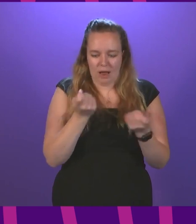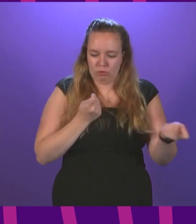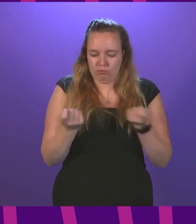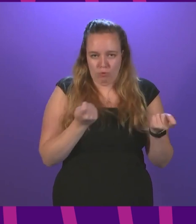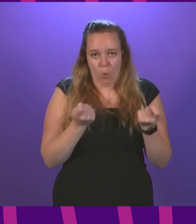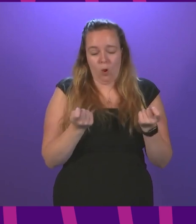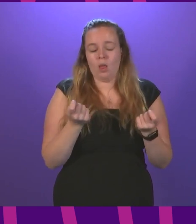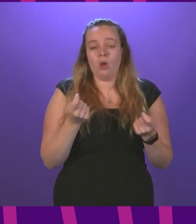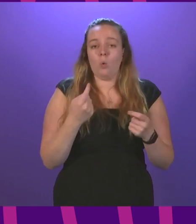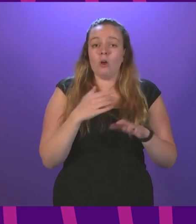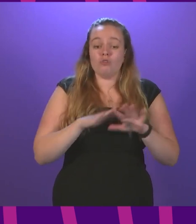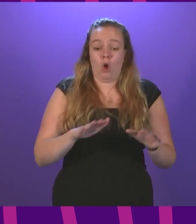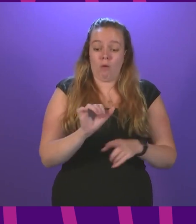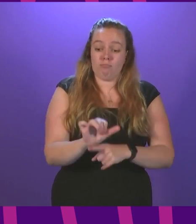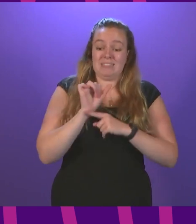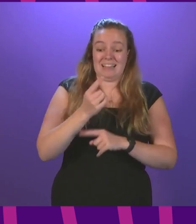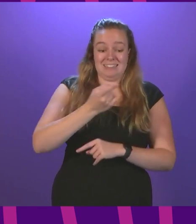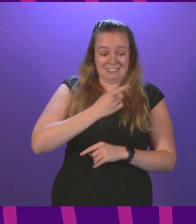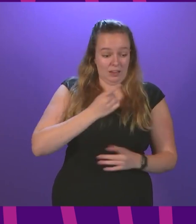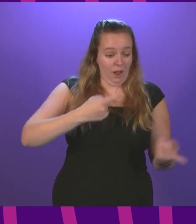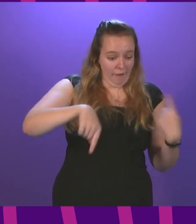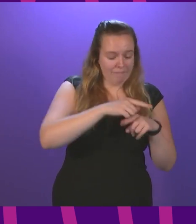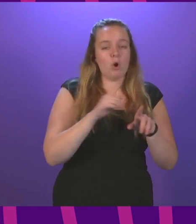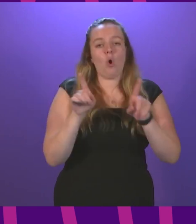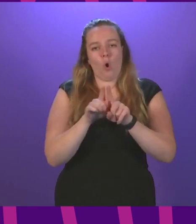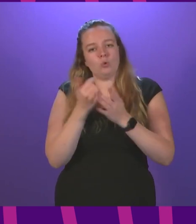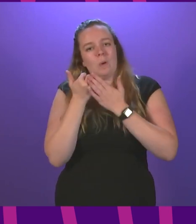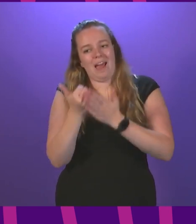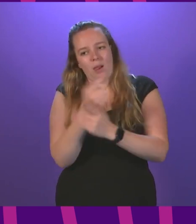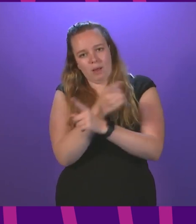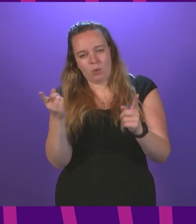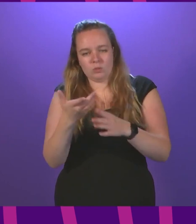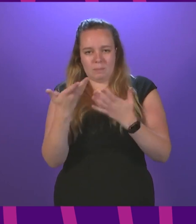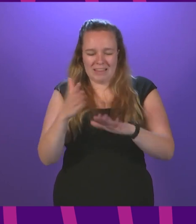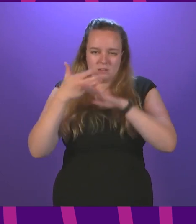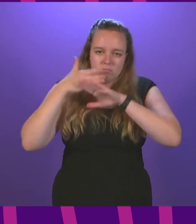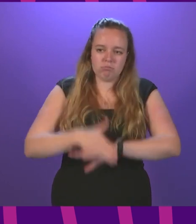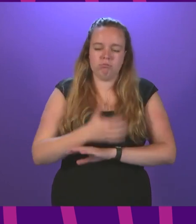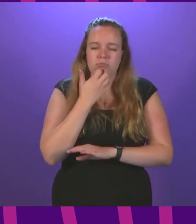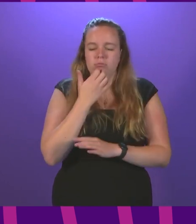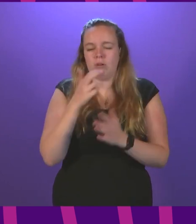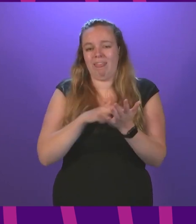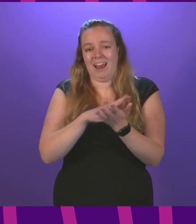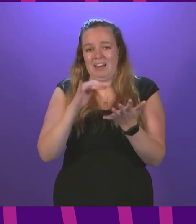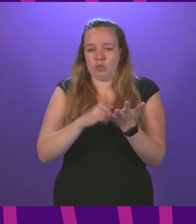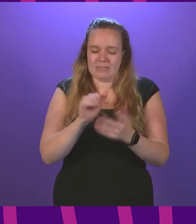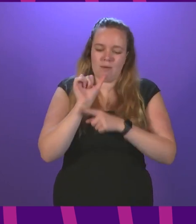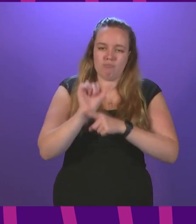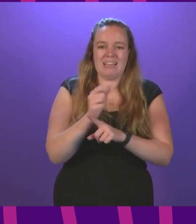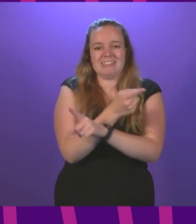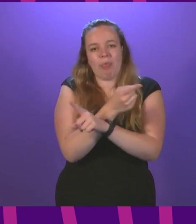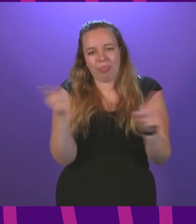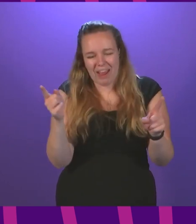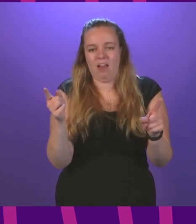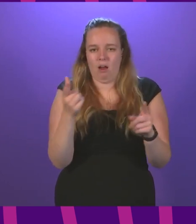we aren't simply protecting ourselves and those around us. We are also helping those who work so hard in our NHS and protecting their